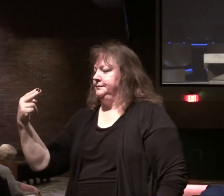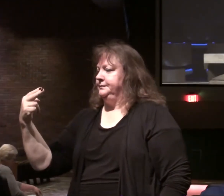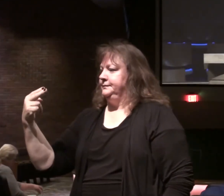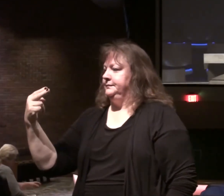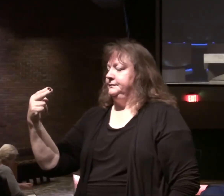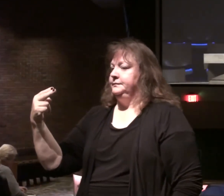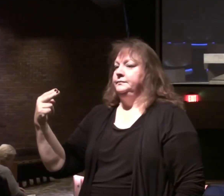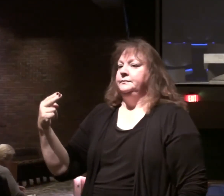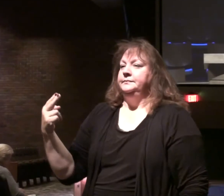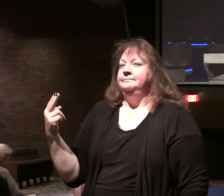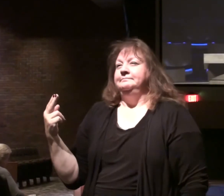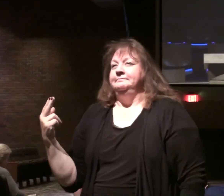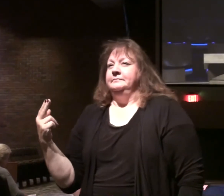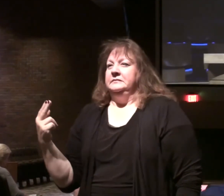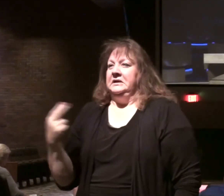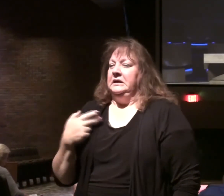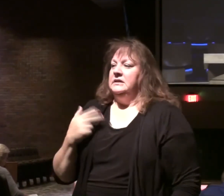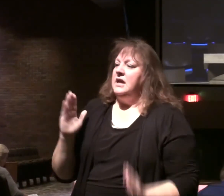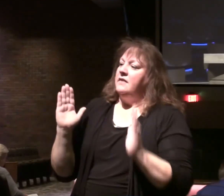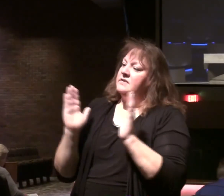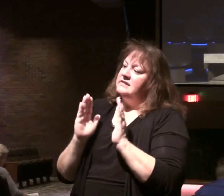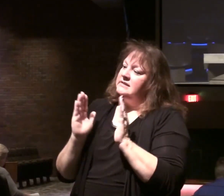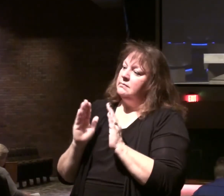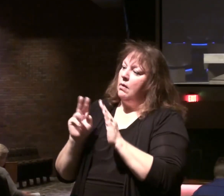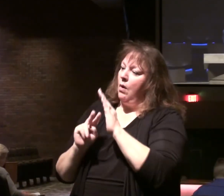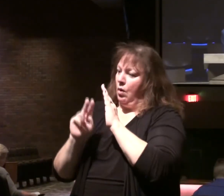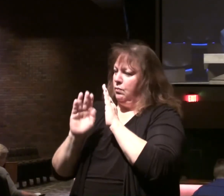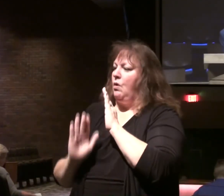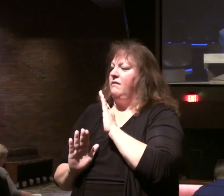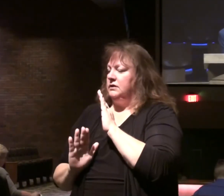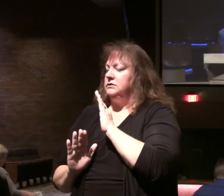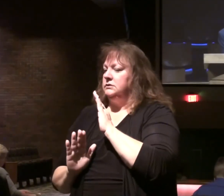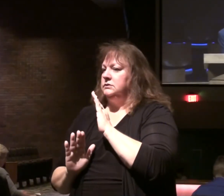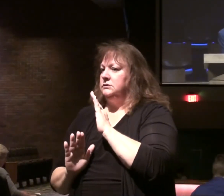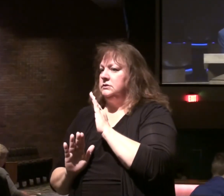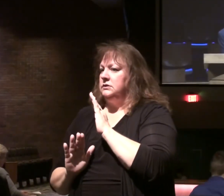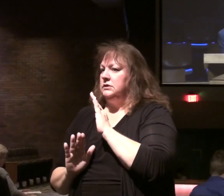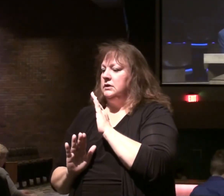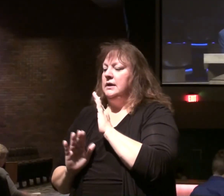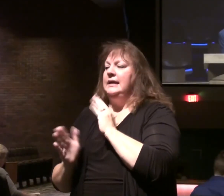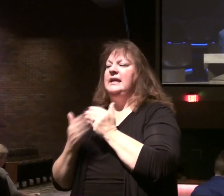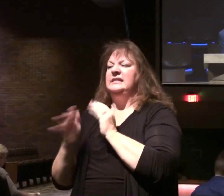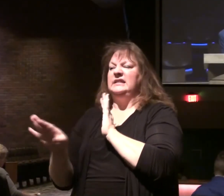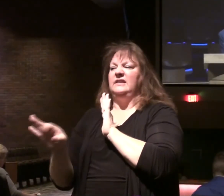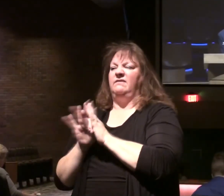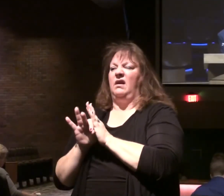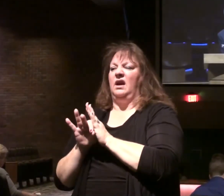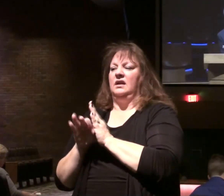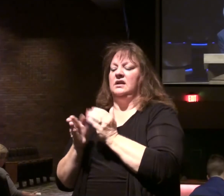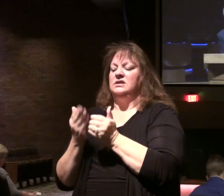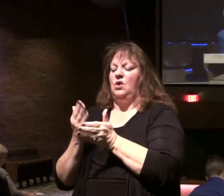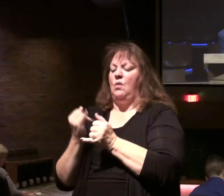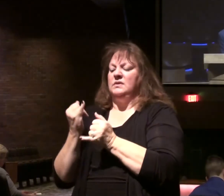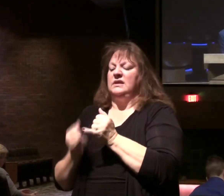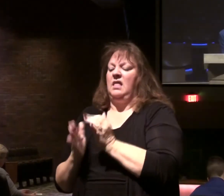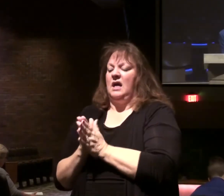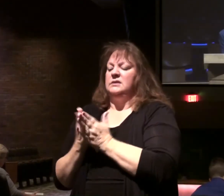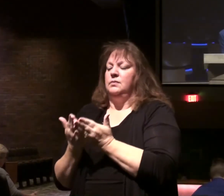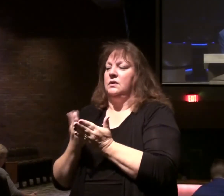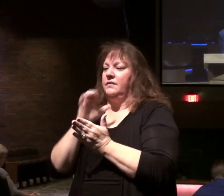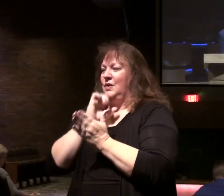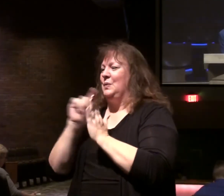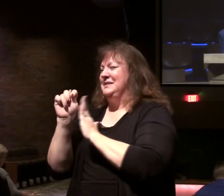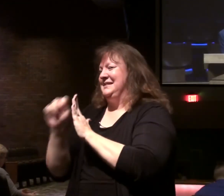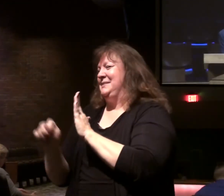Zechariah is one of those minor prophets, minor in size as we call them. But it's easy to find. It's the next to the last book of the Old Testament.